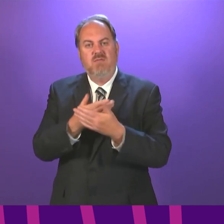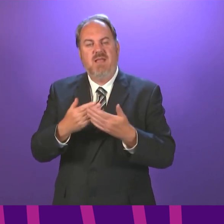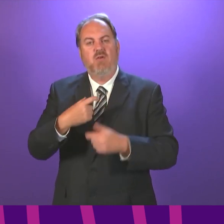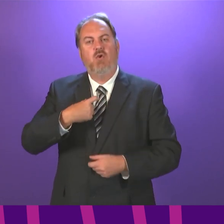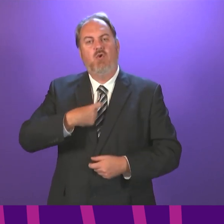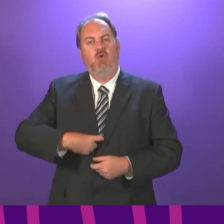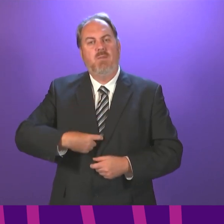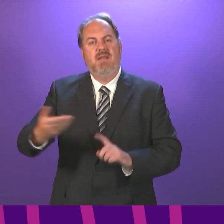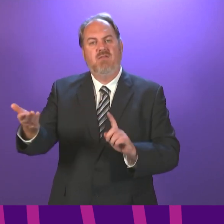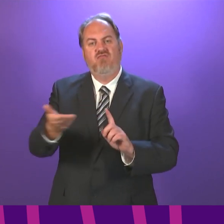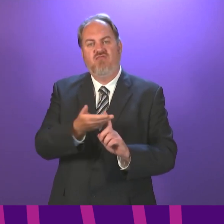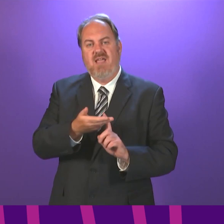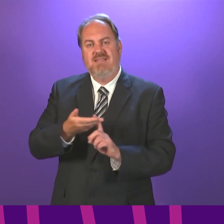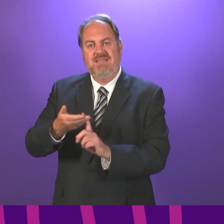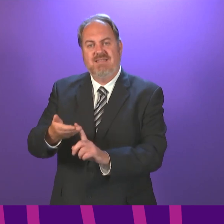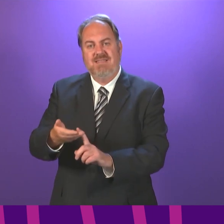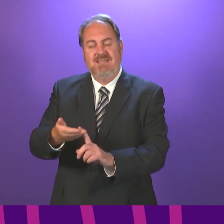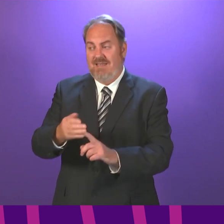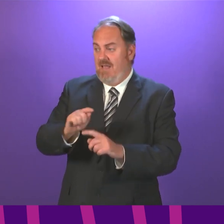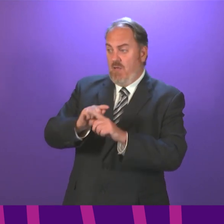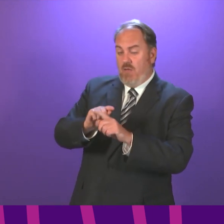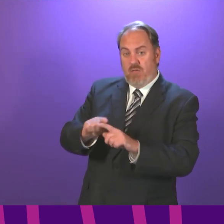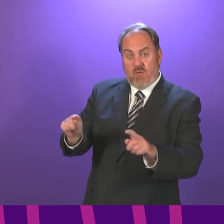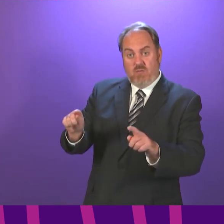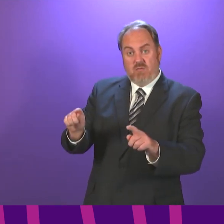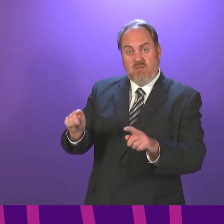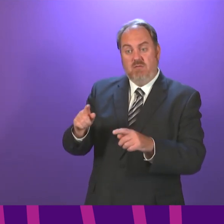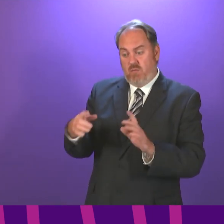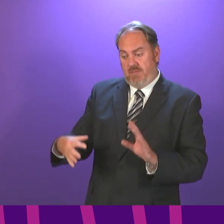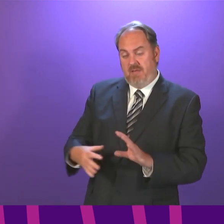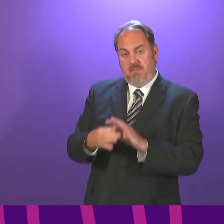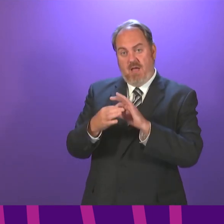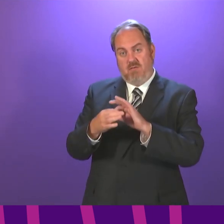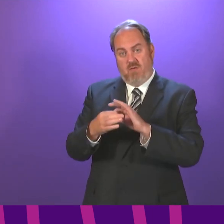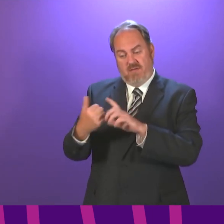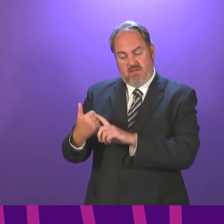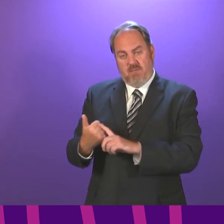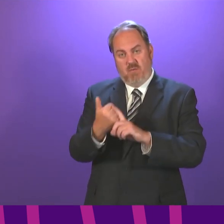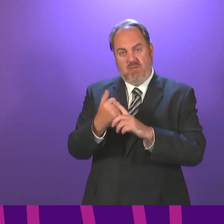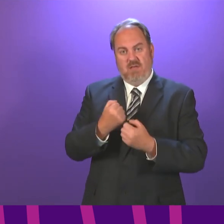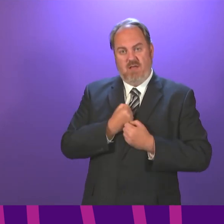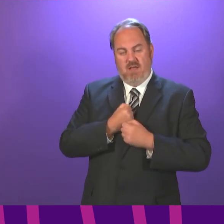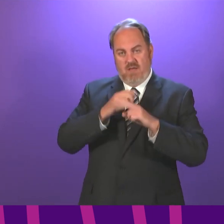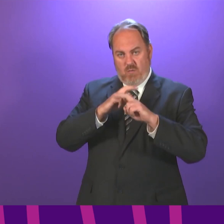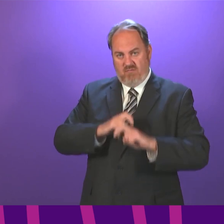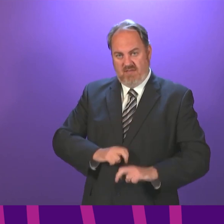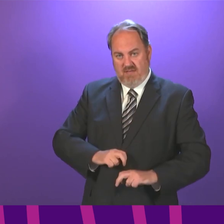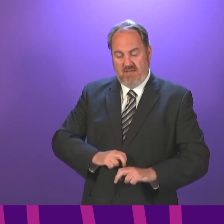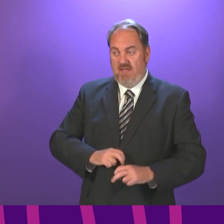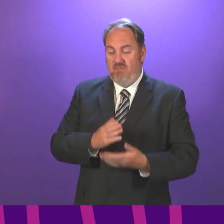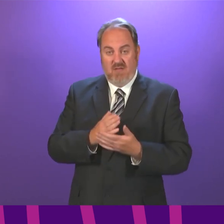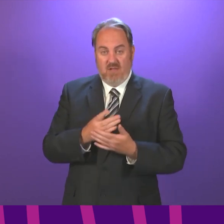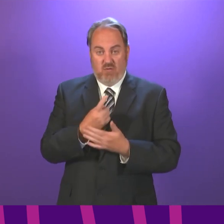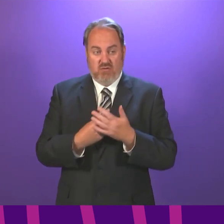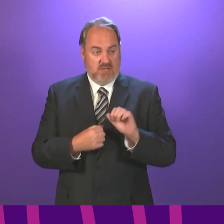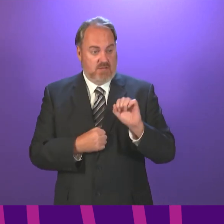exceptionally important. I also give the commitment, as requested by Mr Fairley, to liaison not just with